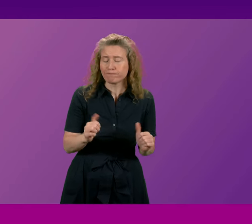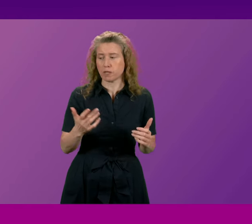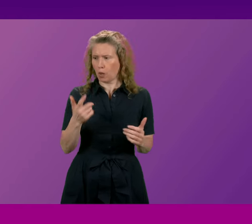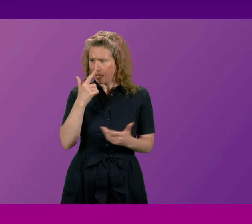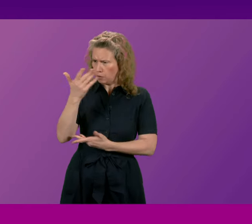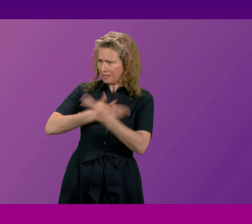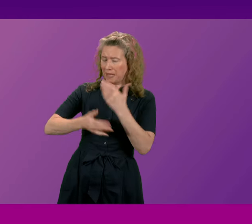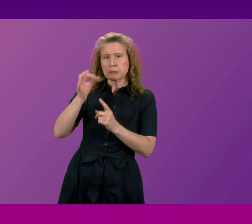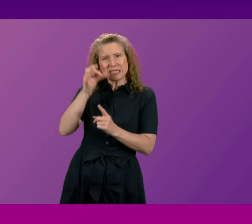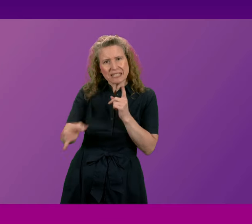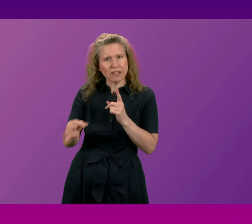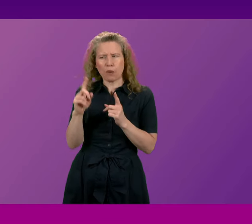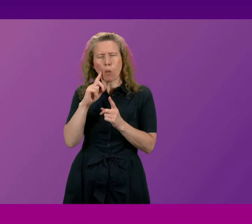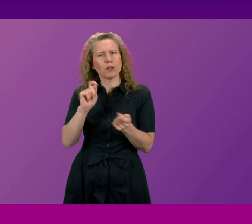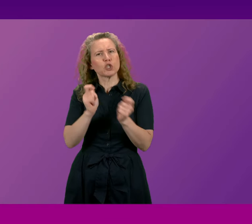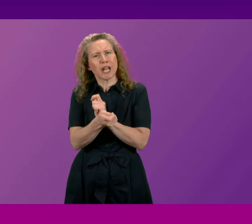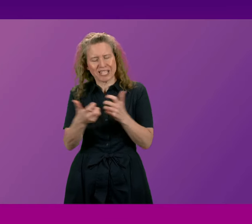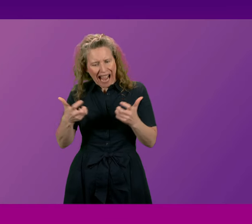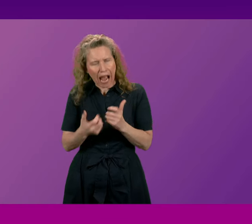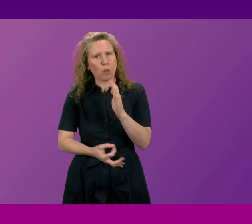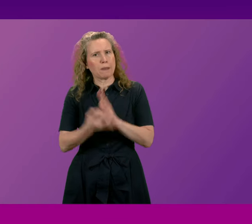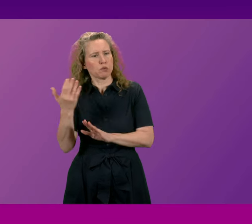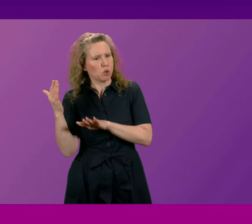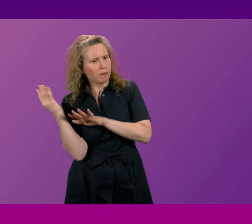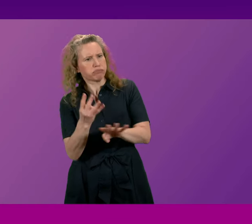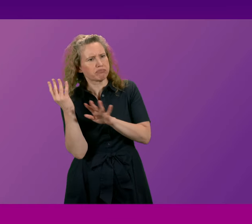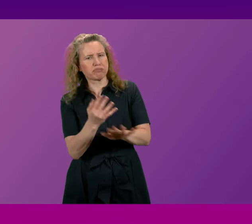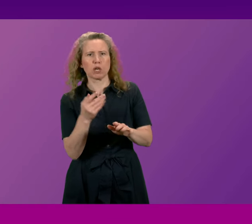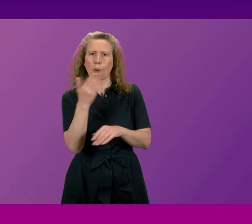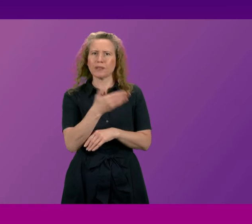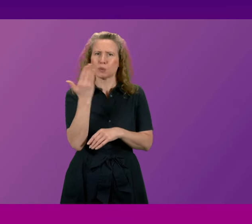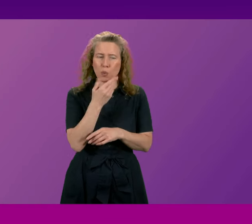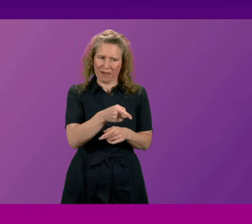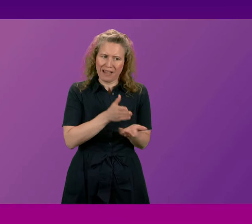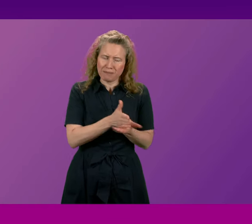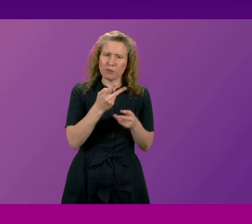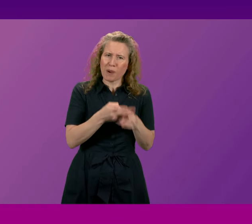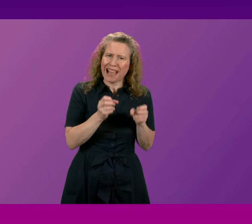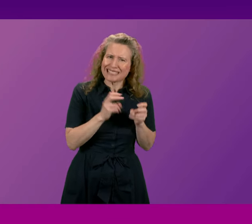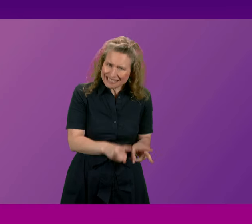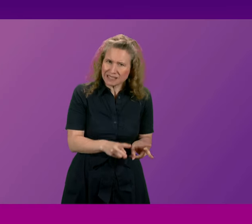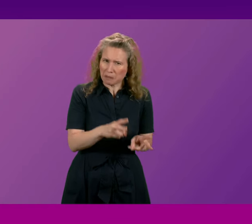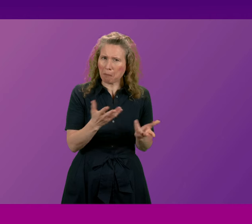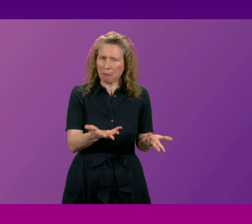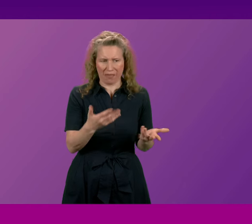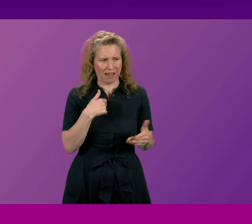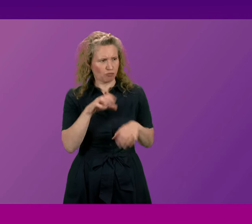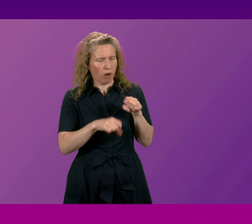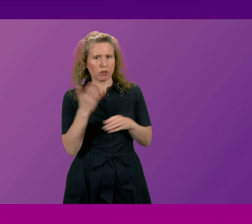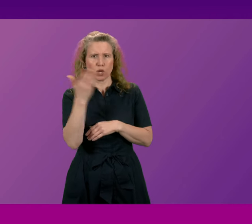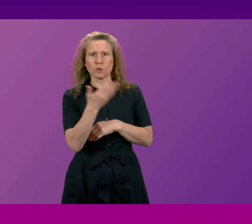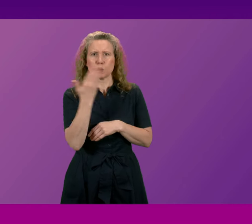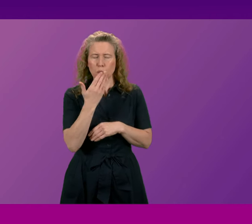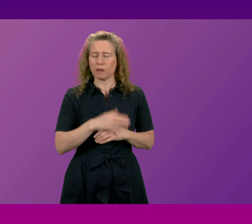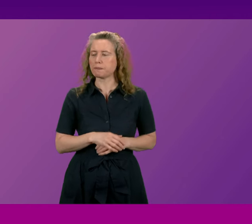is going to change to get attendance for care experienced young people up first minister I think some of the points that I